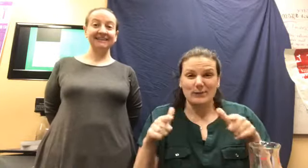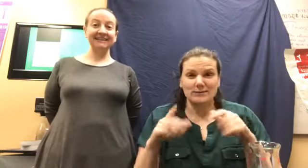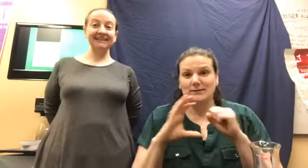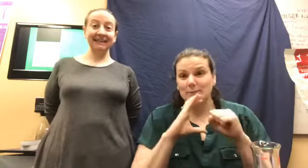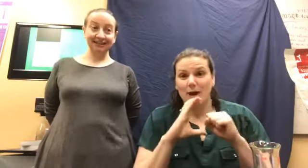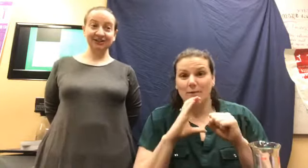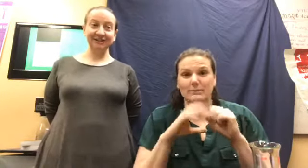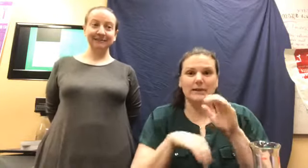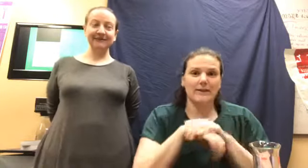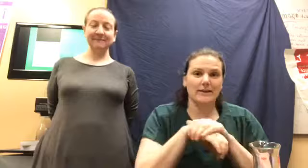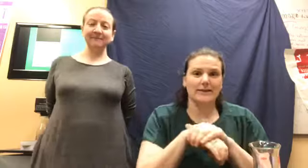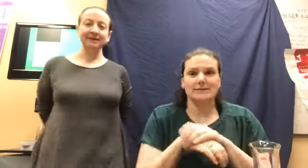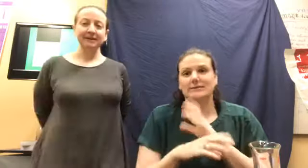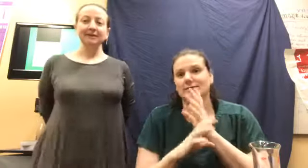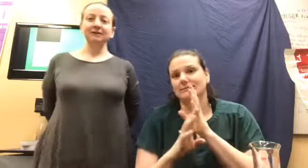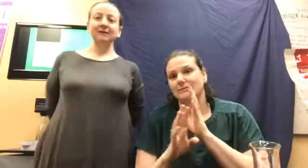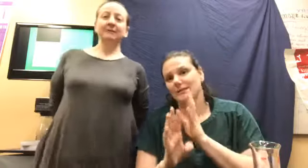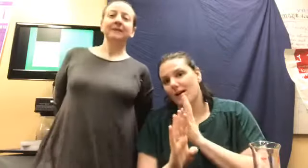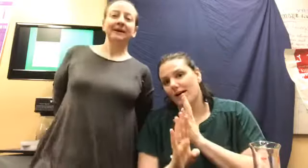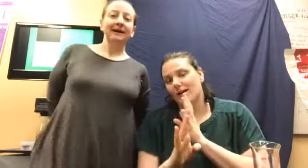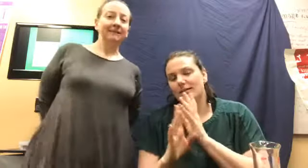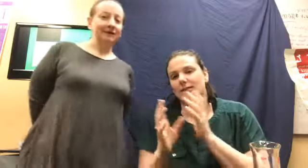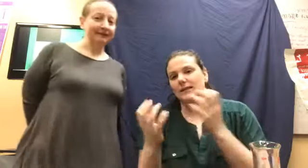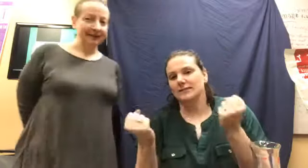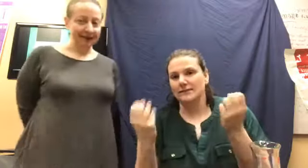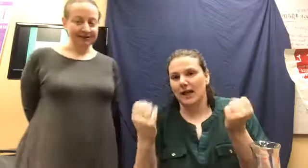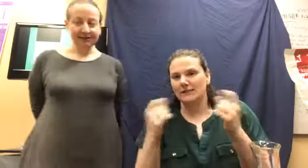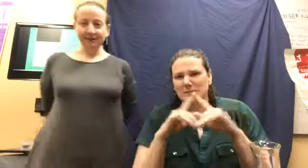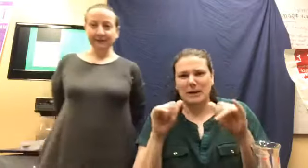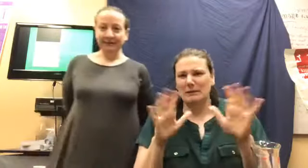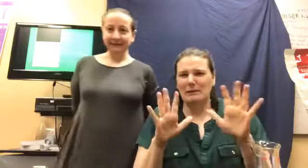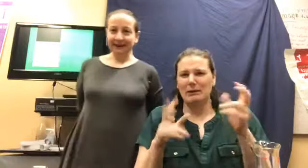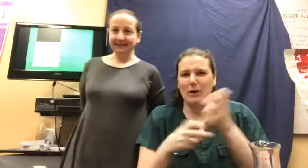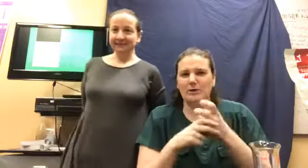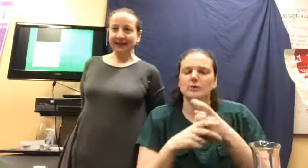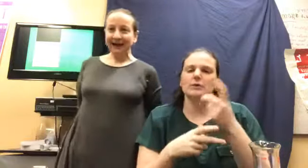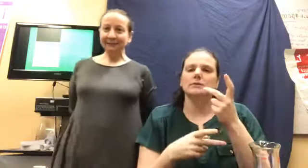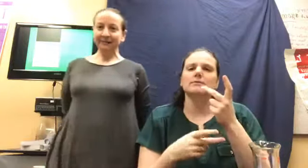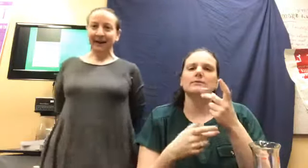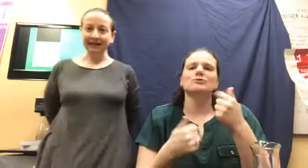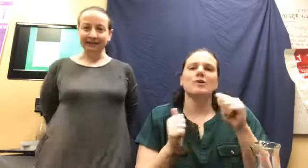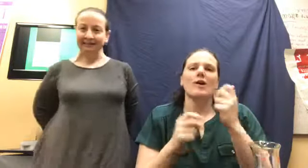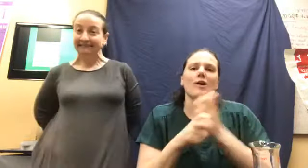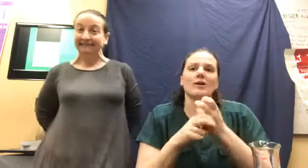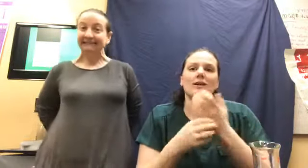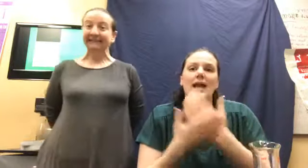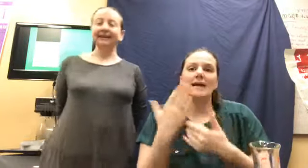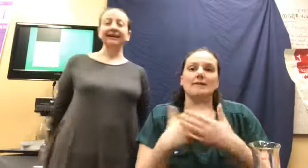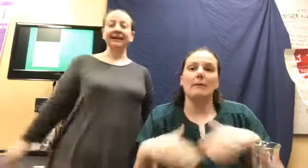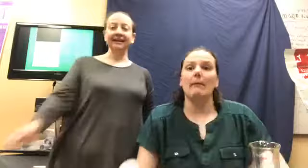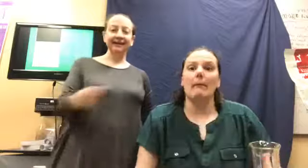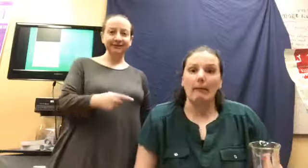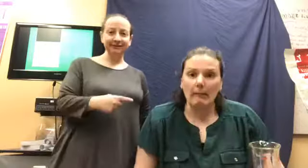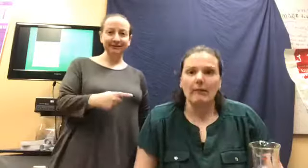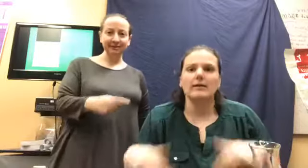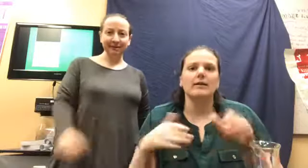English at the same time. So I'm going to try really hard to keep my hands behind my back and let her do the interpreting.